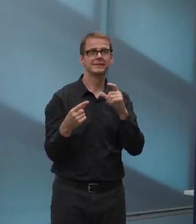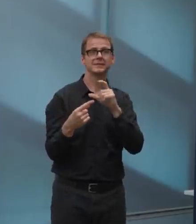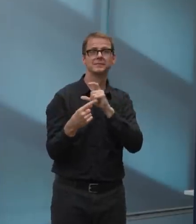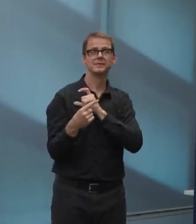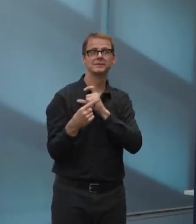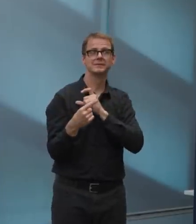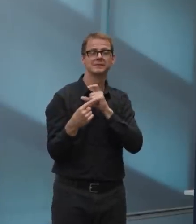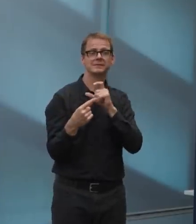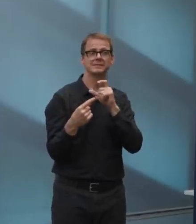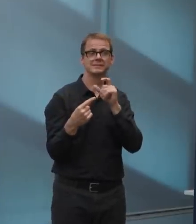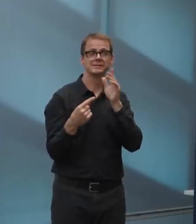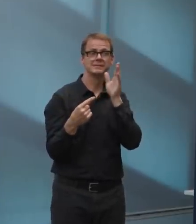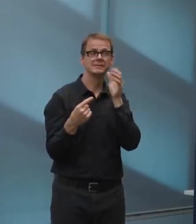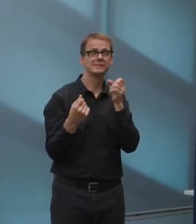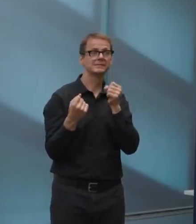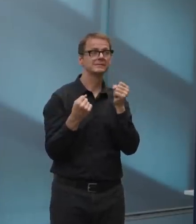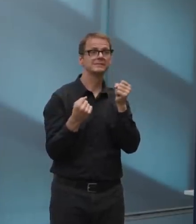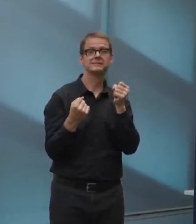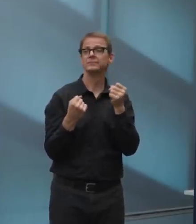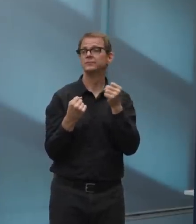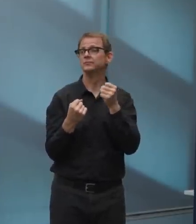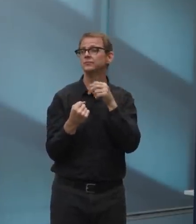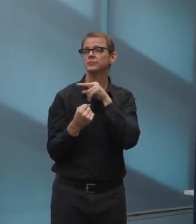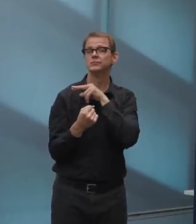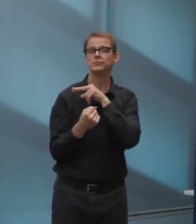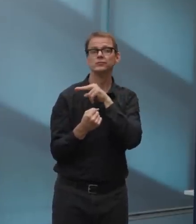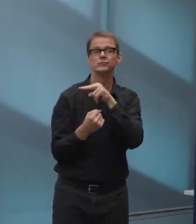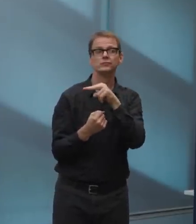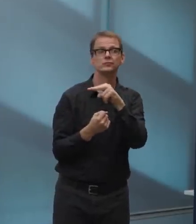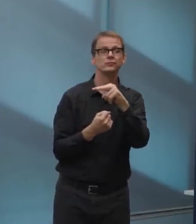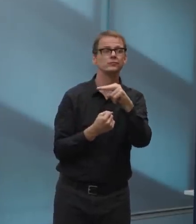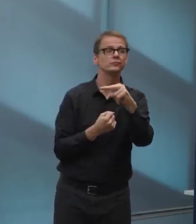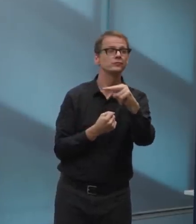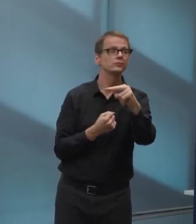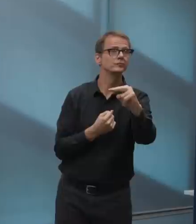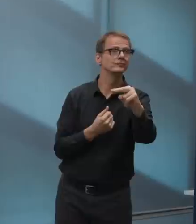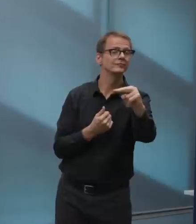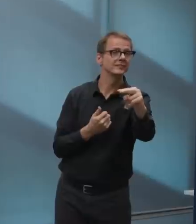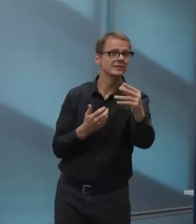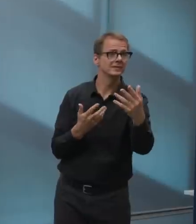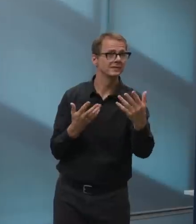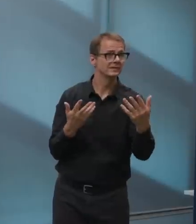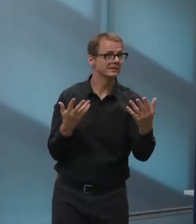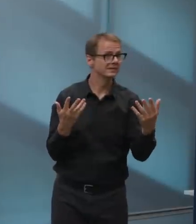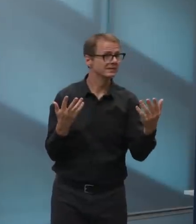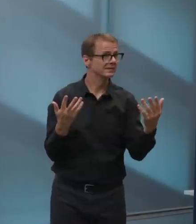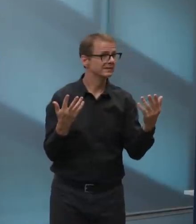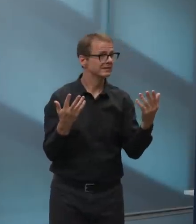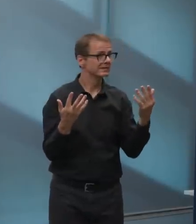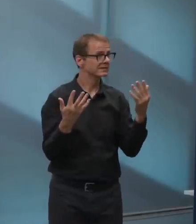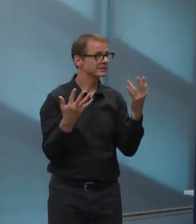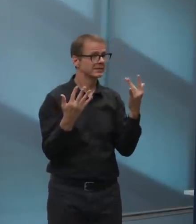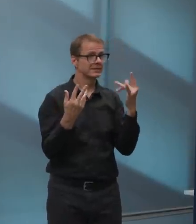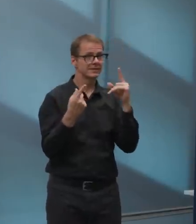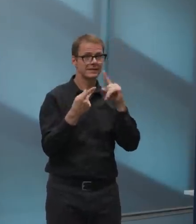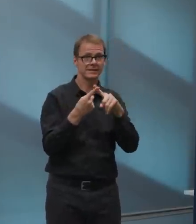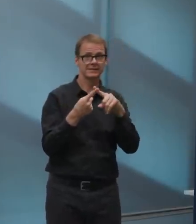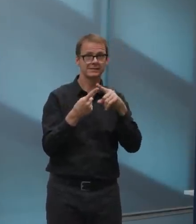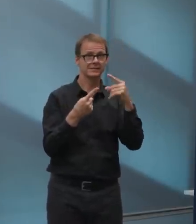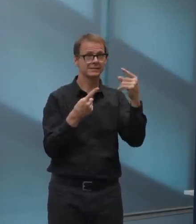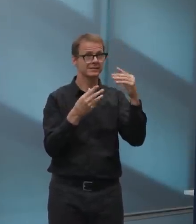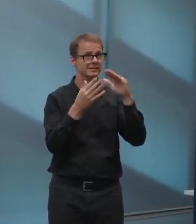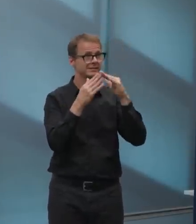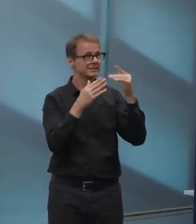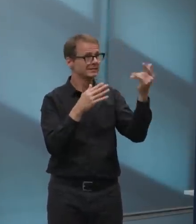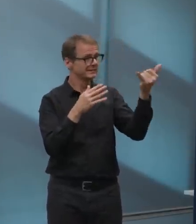to be, you know, you know, looking to people to call into the city? And how aggressive will the city be in terms of enforcing